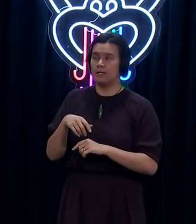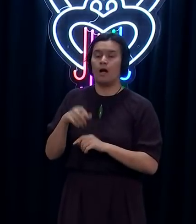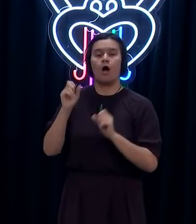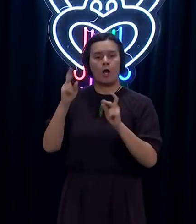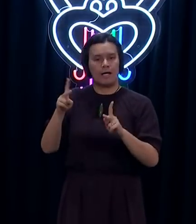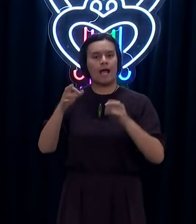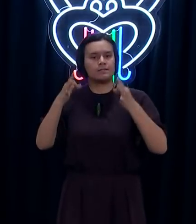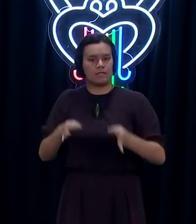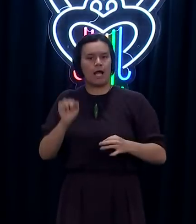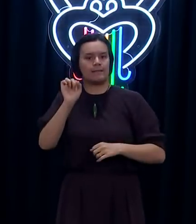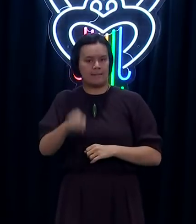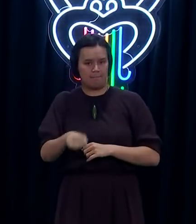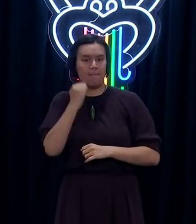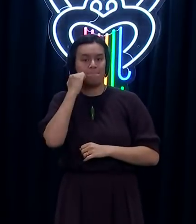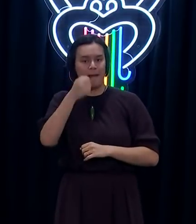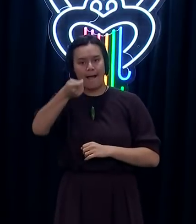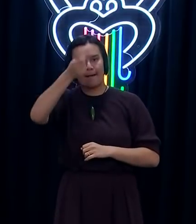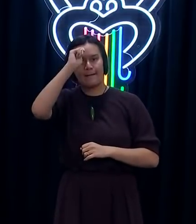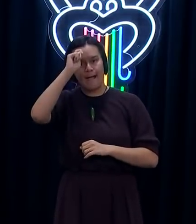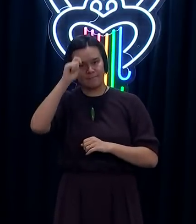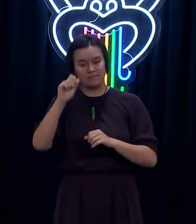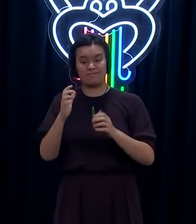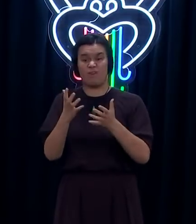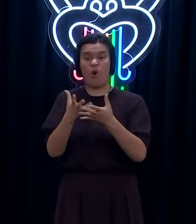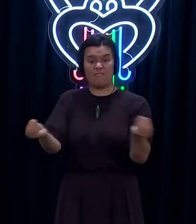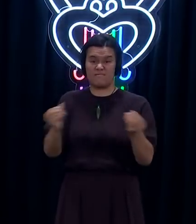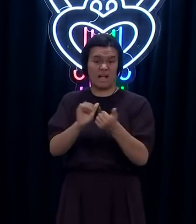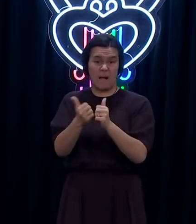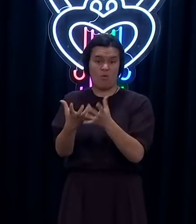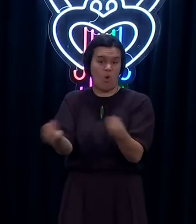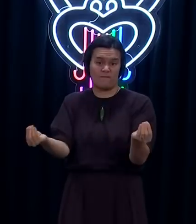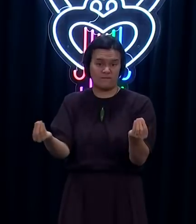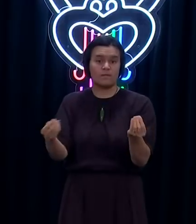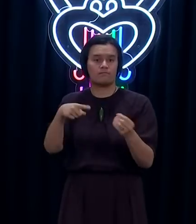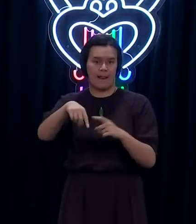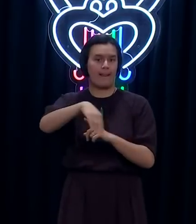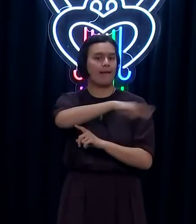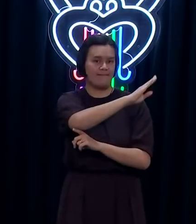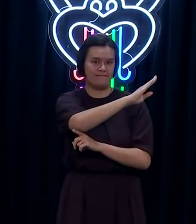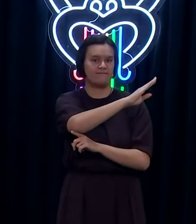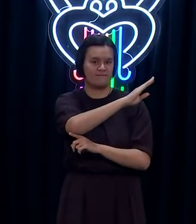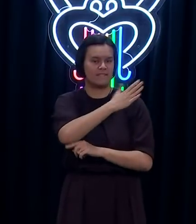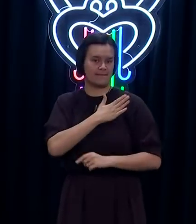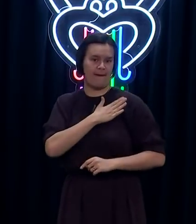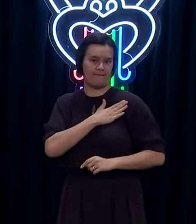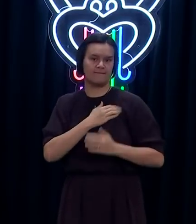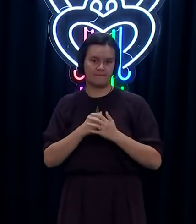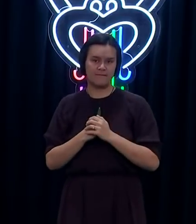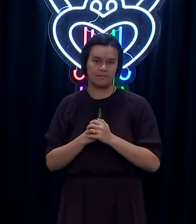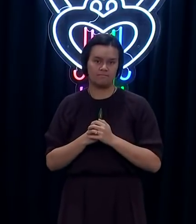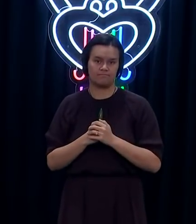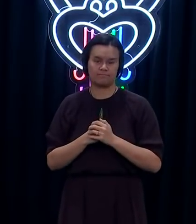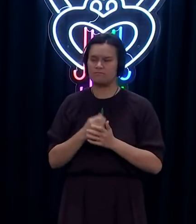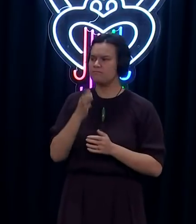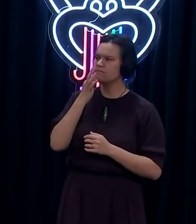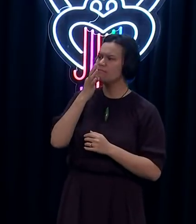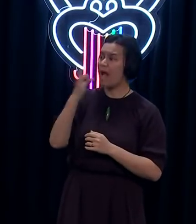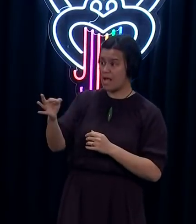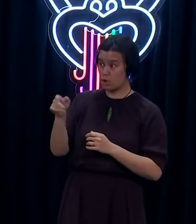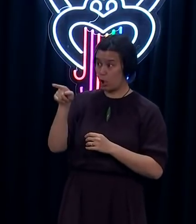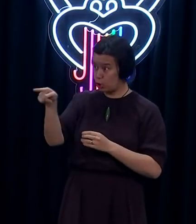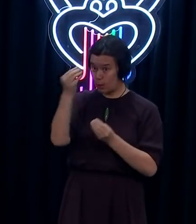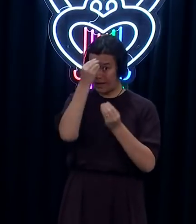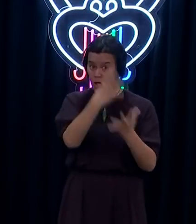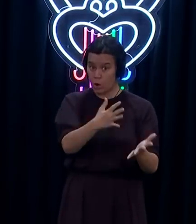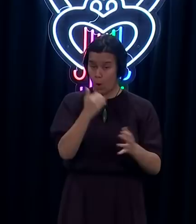In terms of the process and how that happened, when were you alluded to that? Did you let them know or did they let you know? It was a